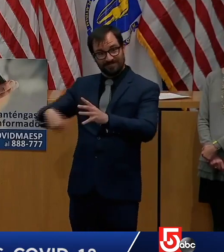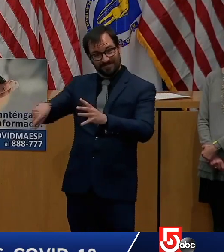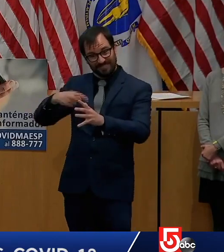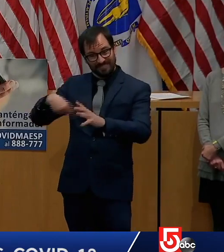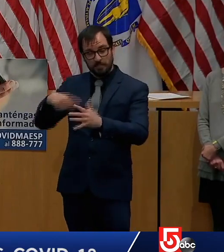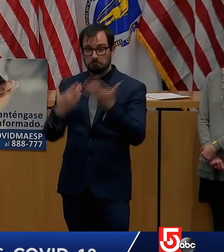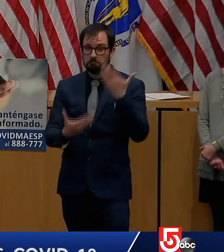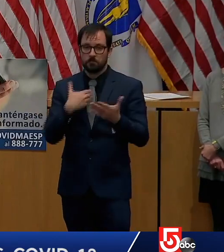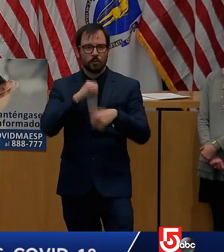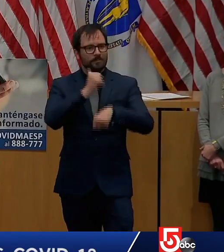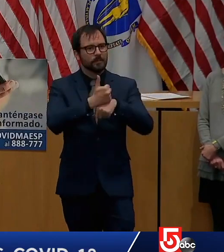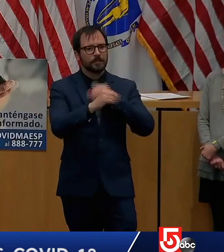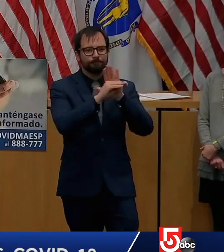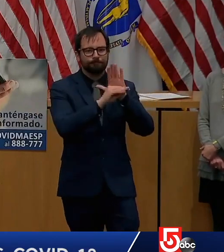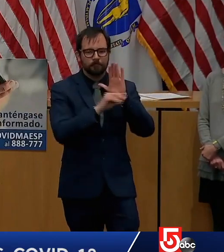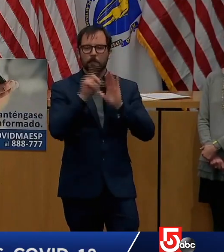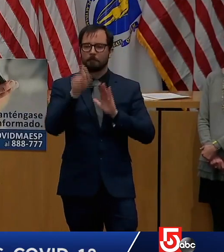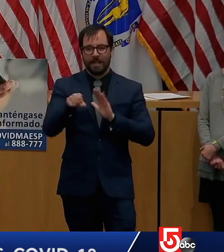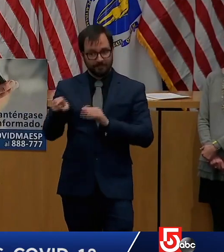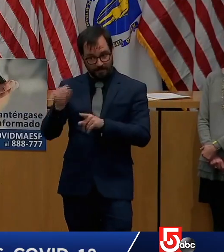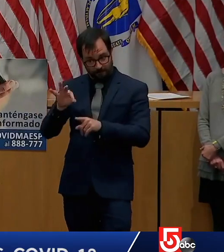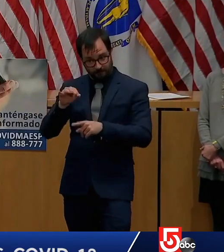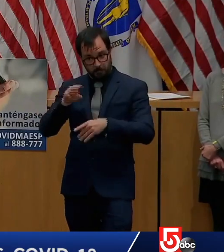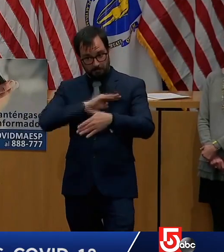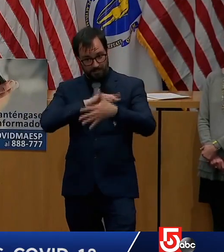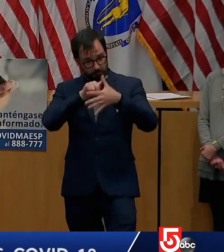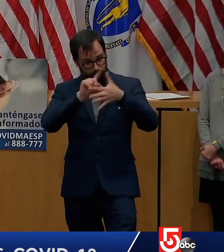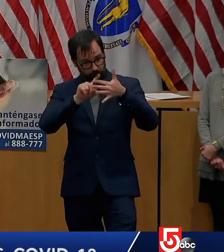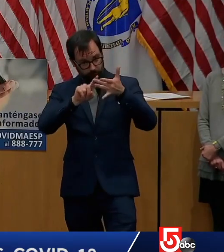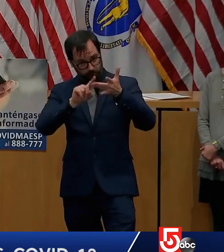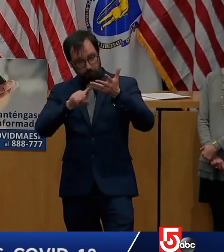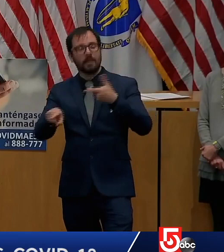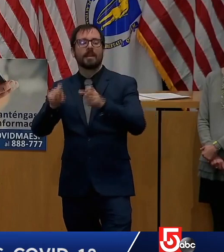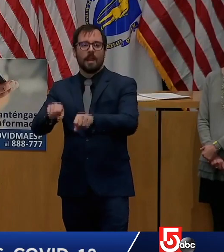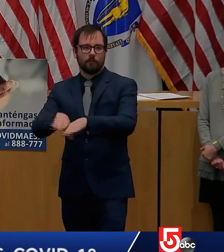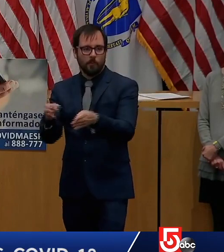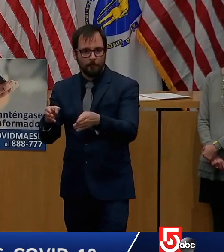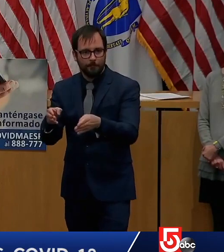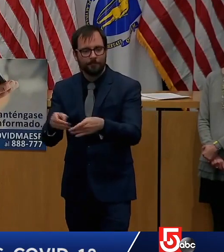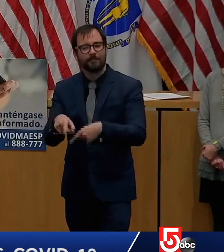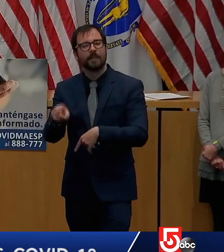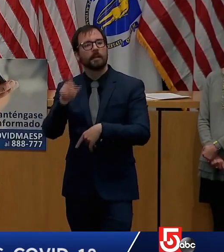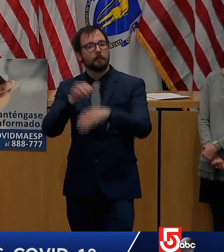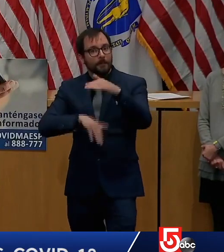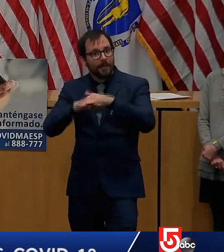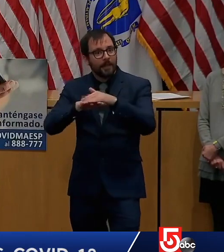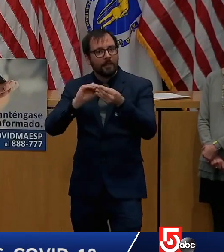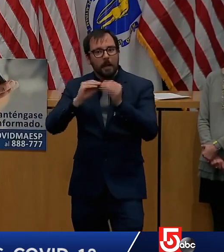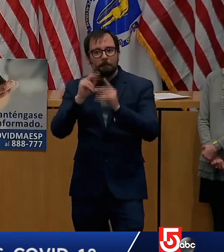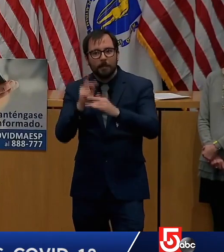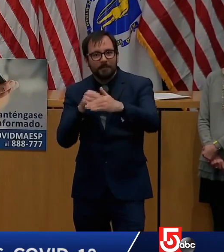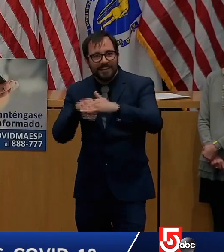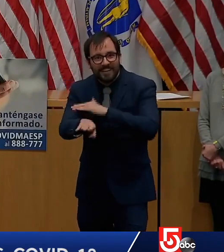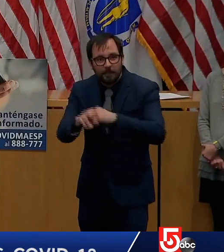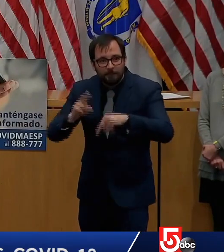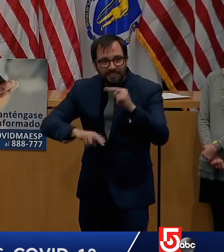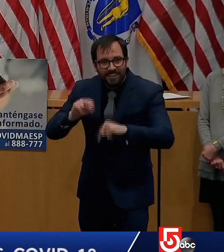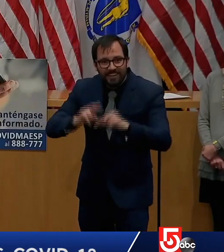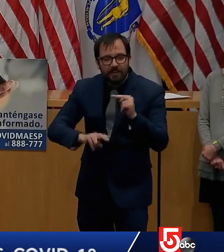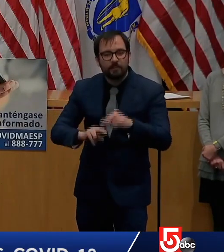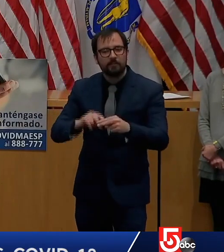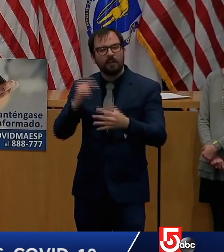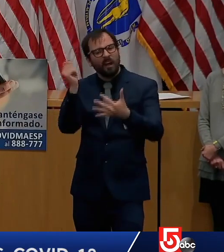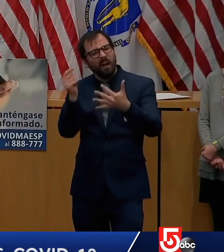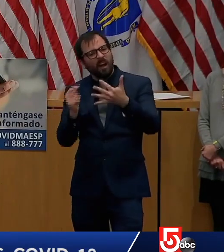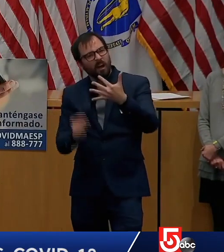requirements and capacity to monitor around how businesses in Massachusetts can operate safely. Because that's got to be the